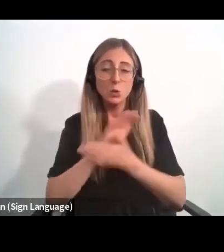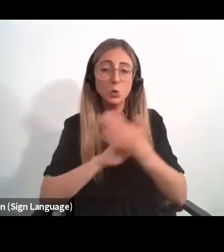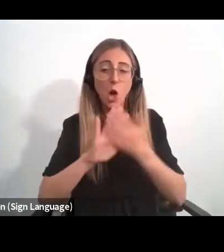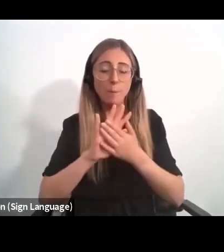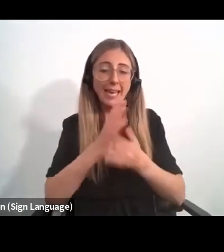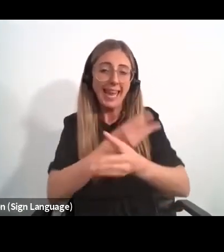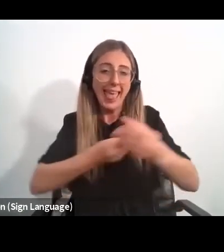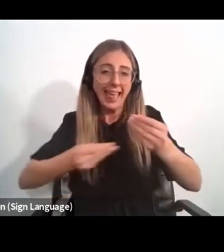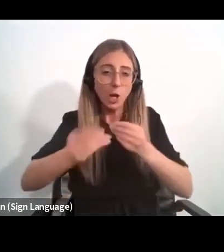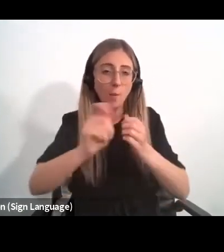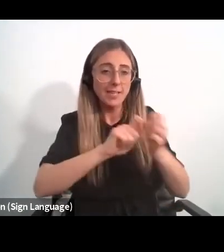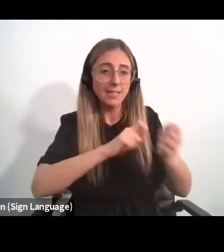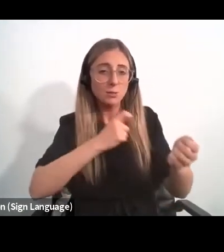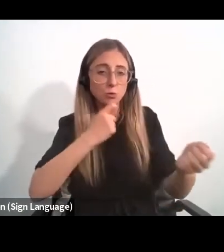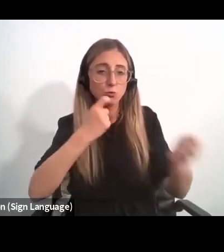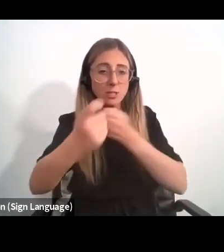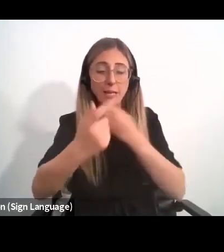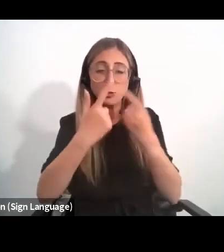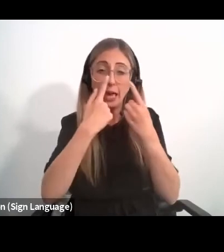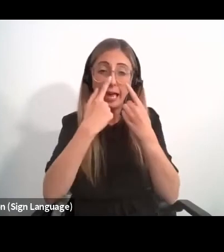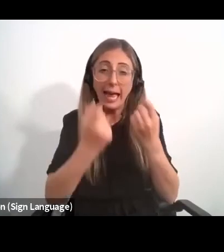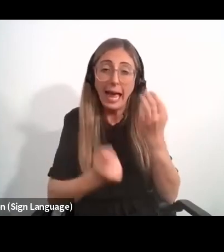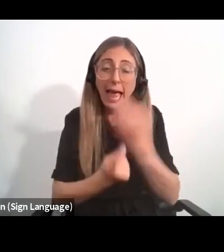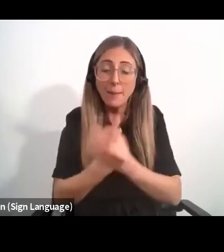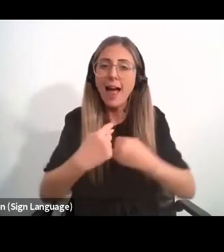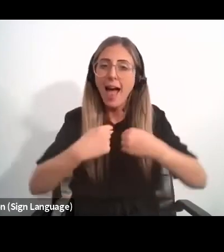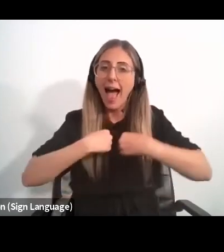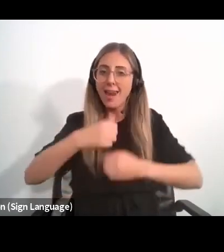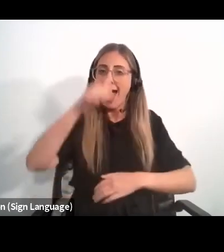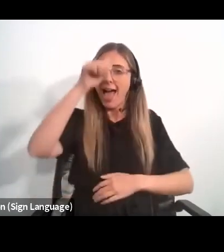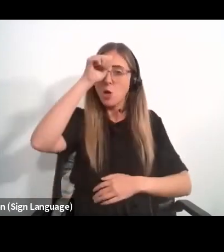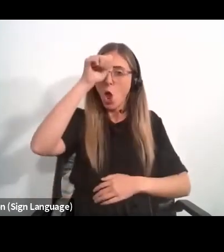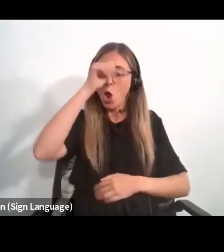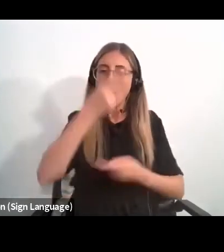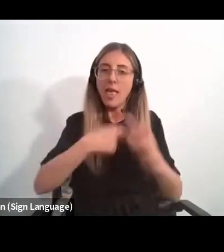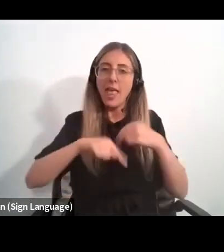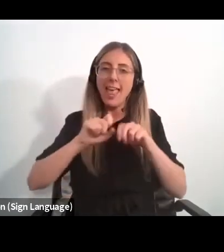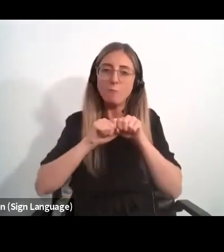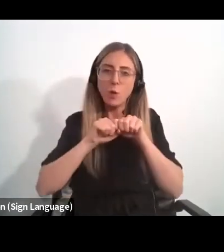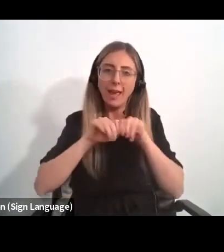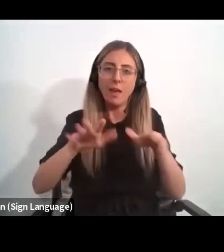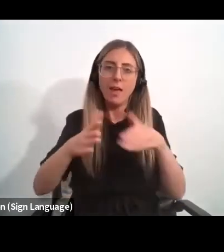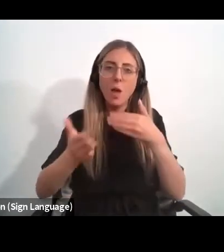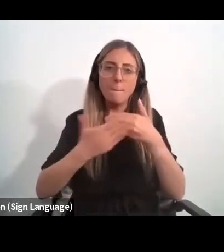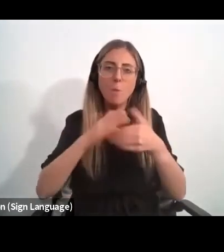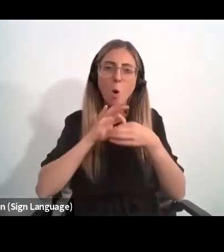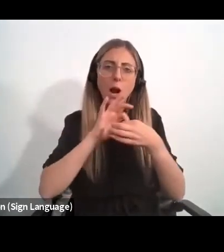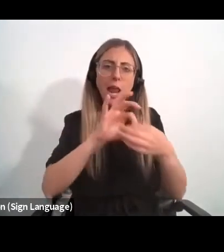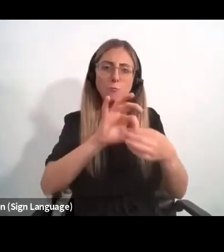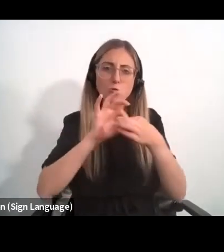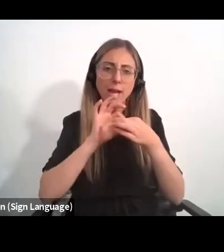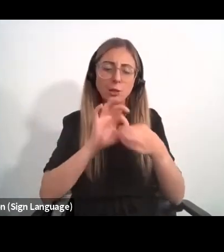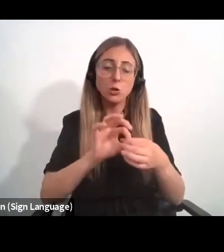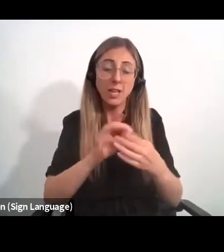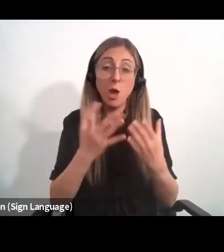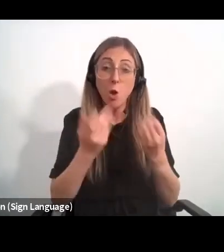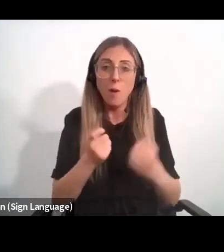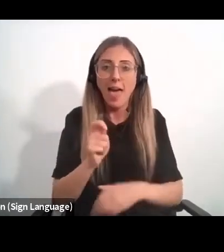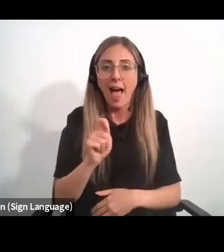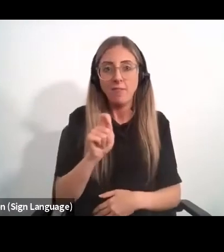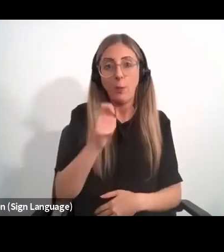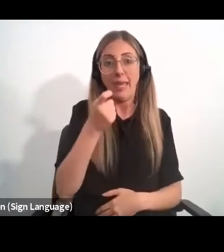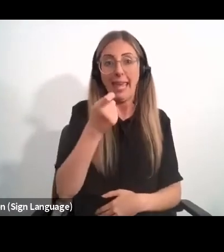transformation is broad-based, and I'm convinced that catalyzing greater collaboration will hold the keys to